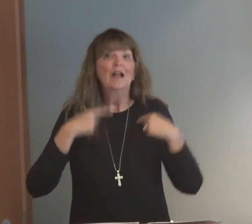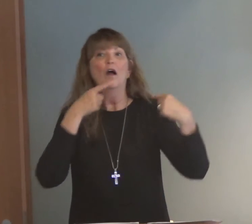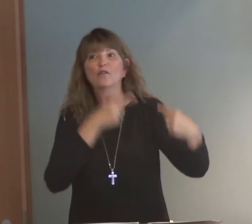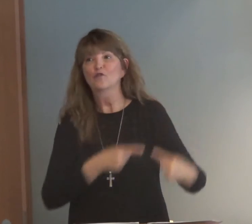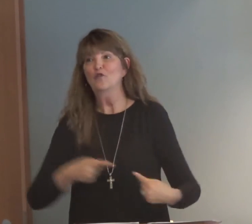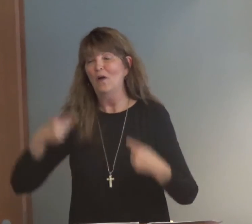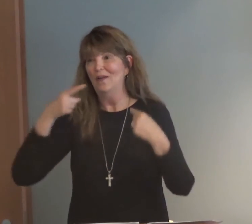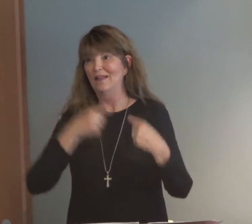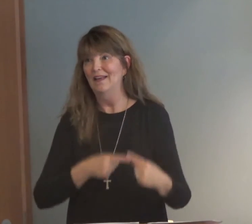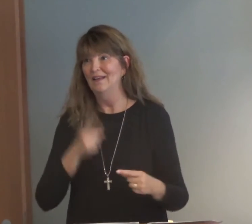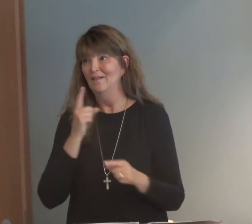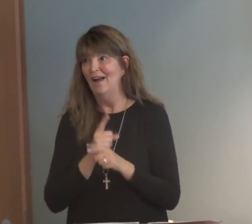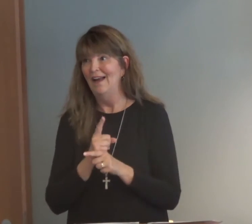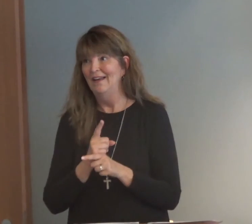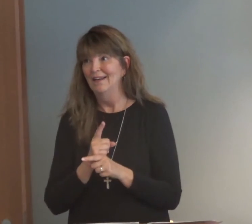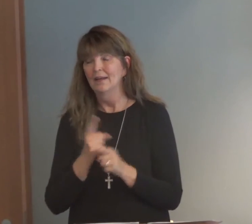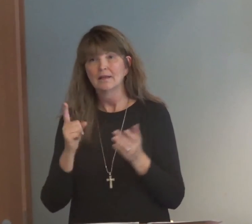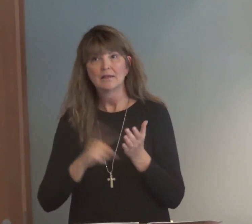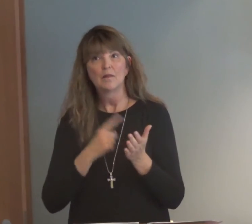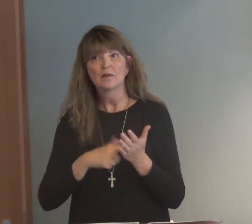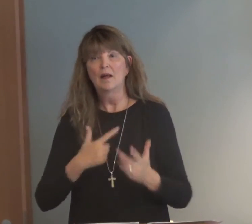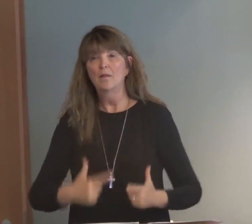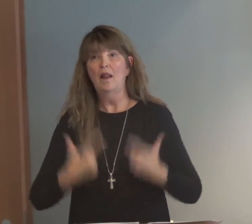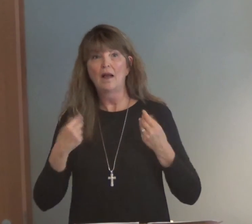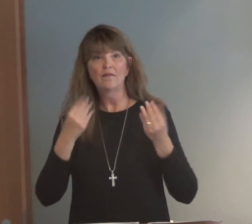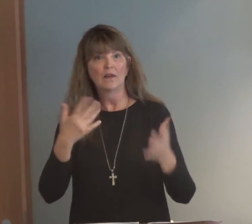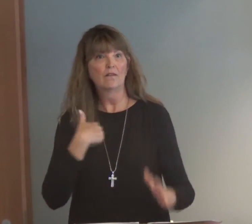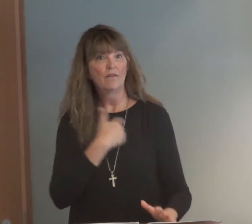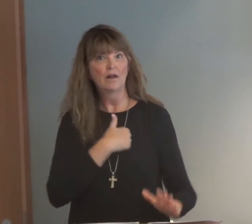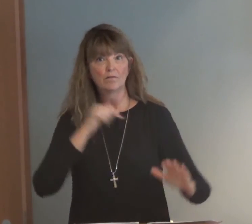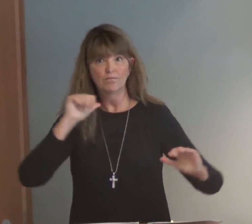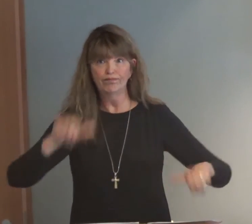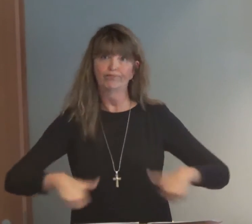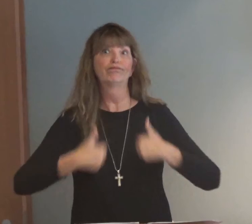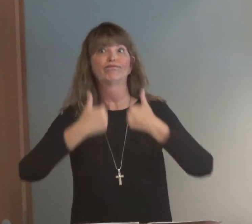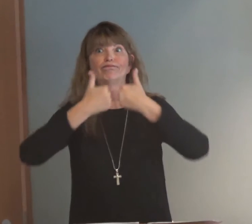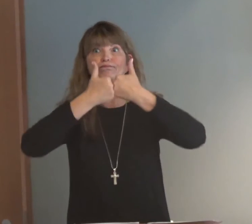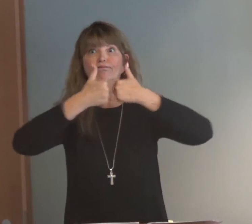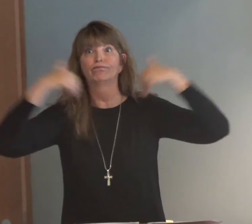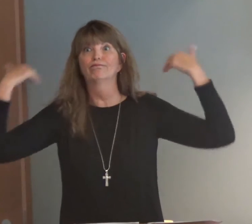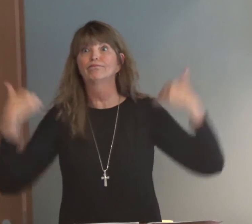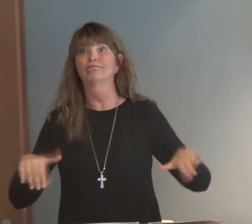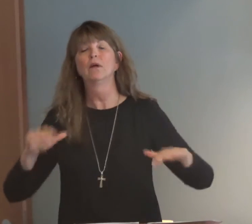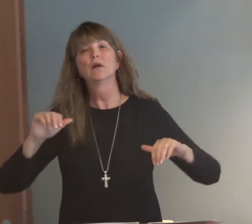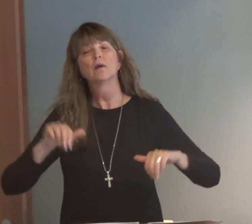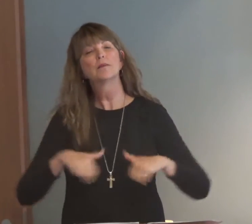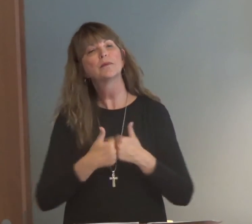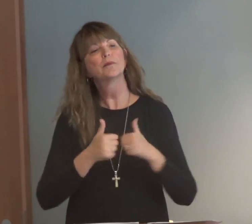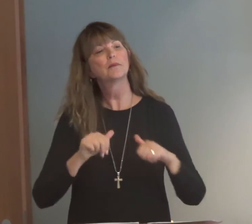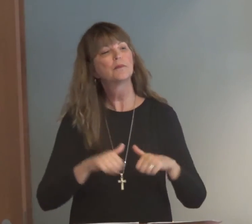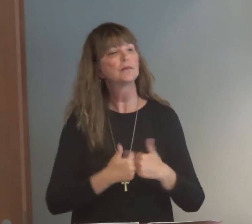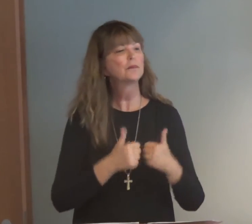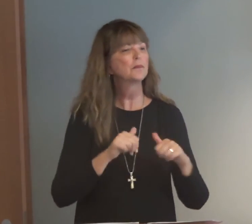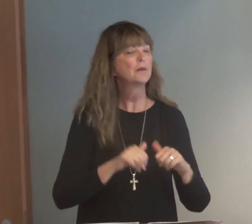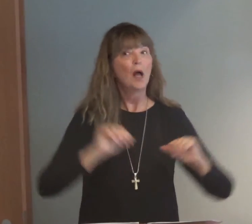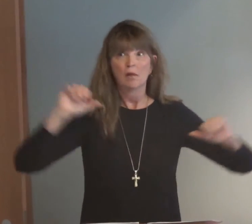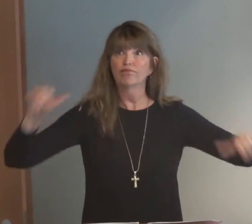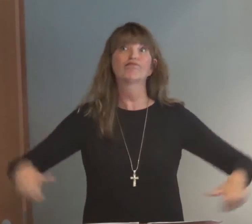You all and I struggle. Sometimes life gives us gigantic challenges. Sometimes the